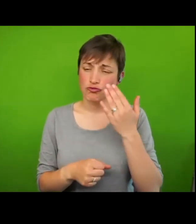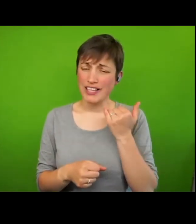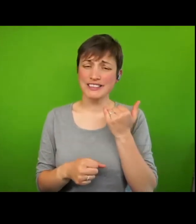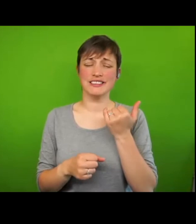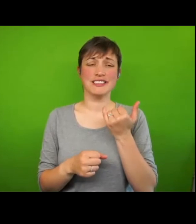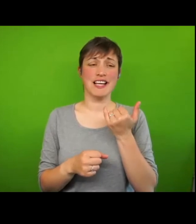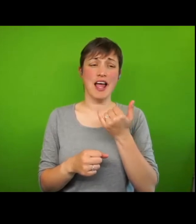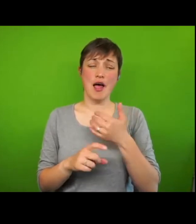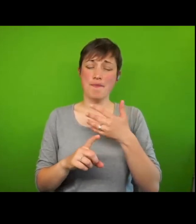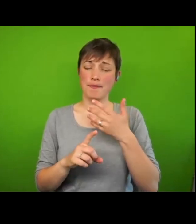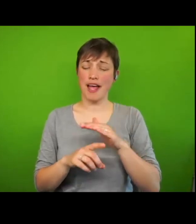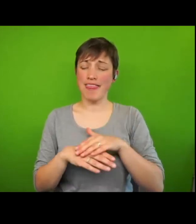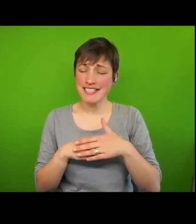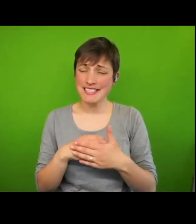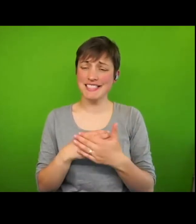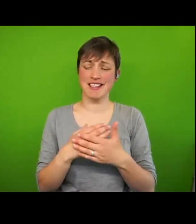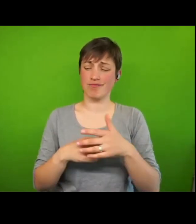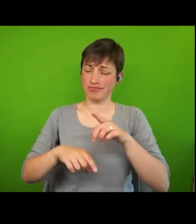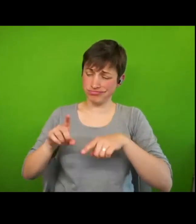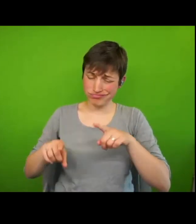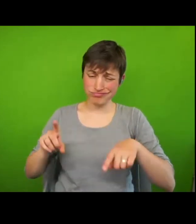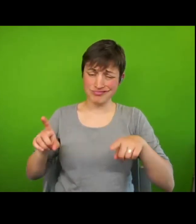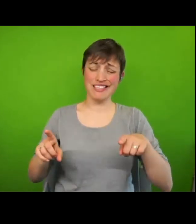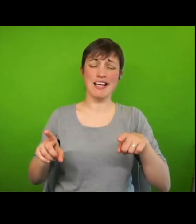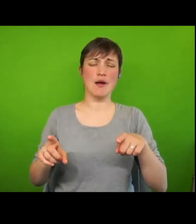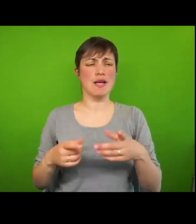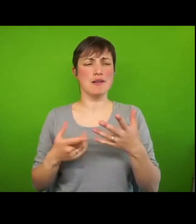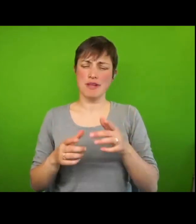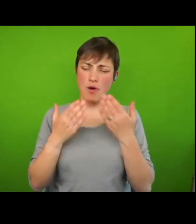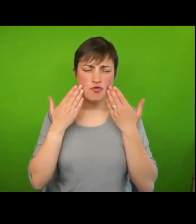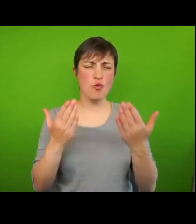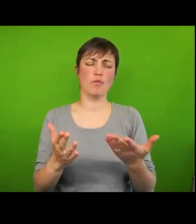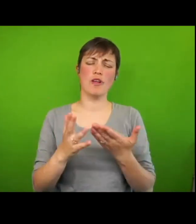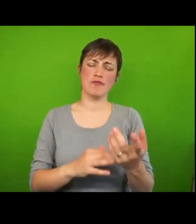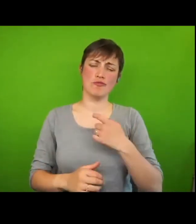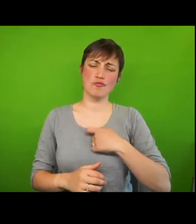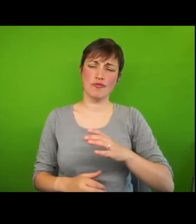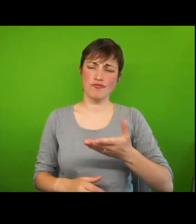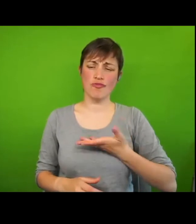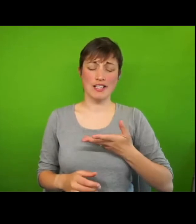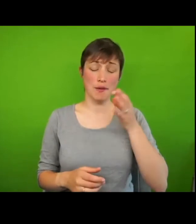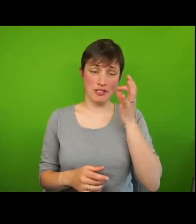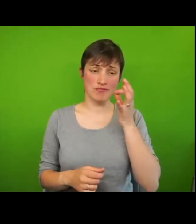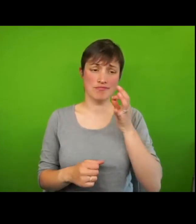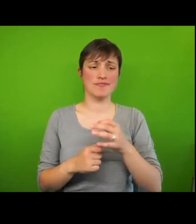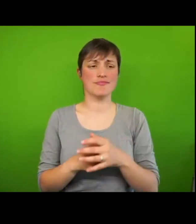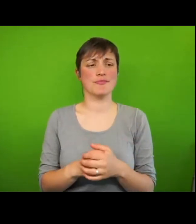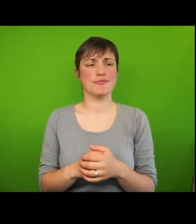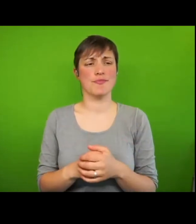the importance of which has been underlined by the Equality and Human Rights Commission. Another important dimension of a human rights